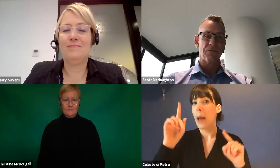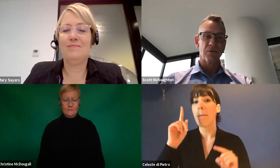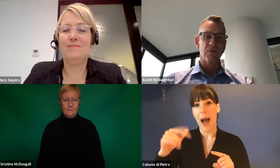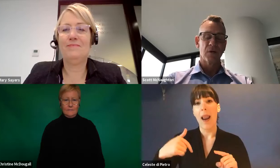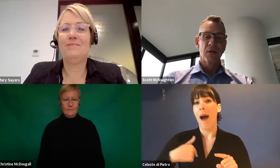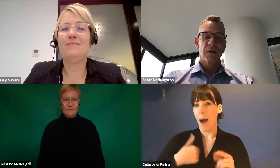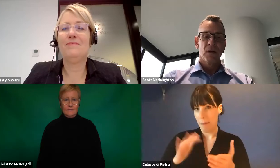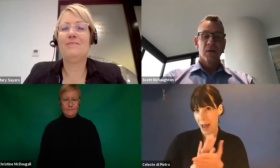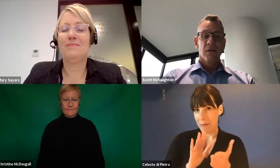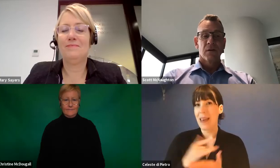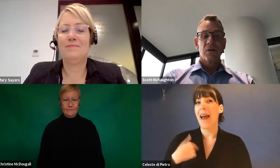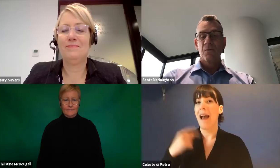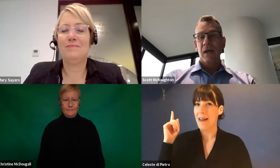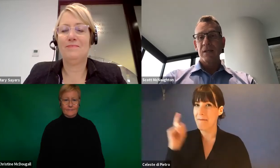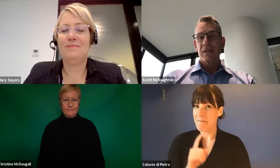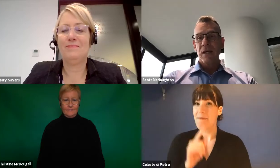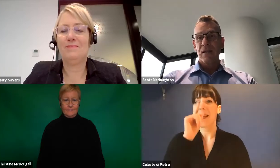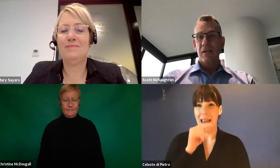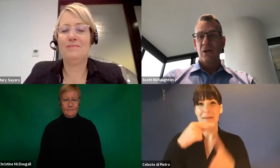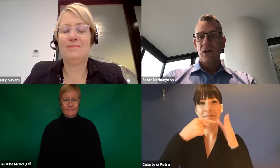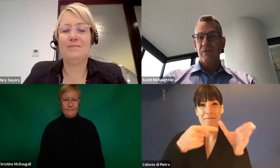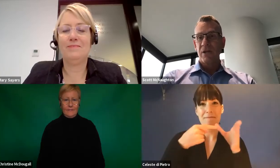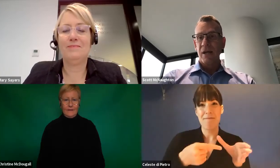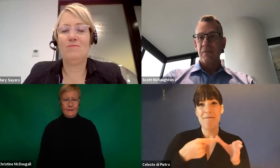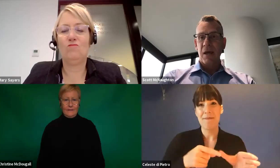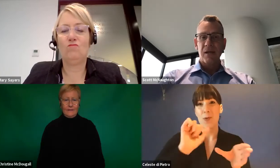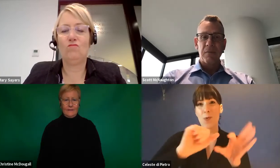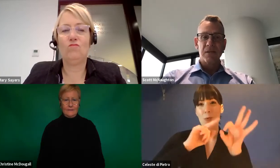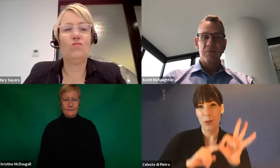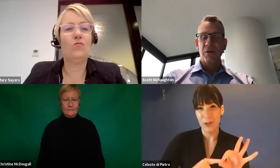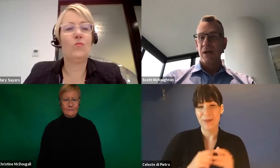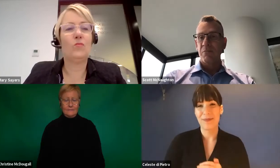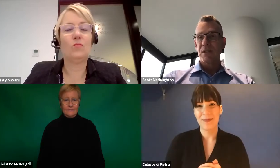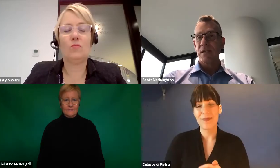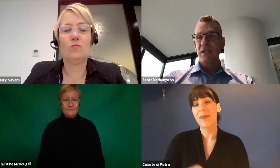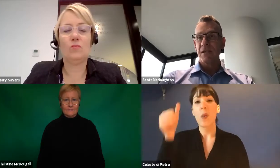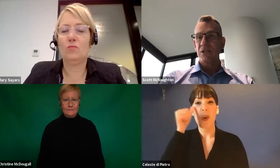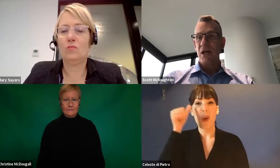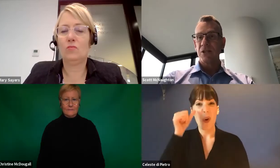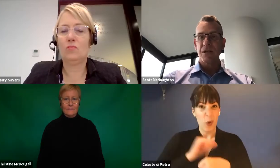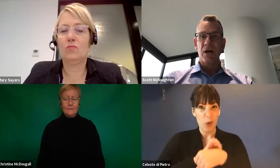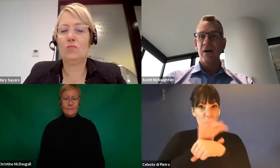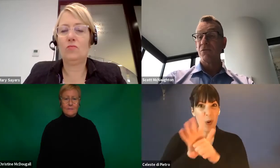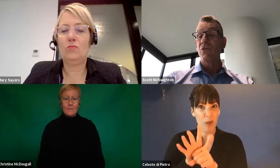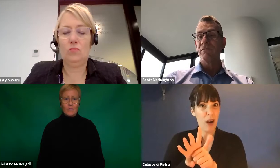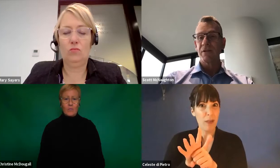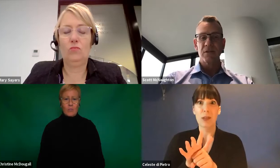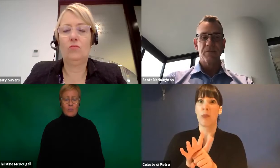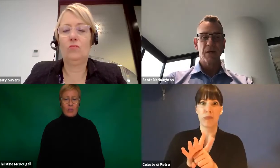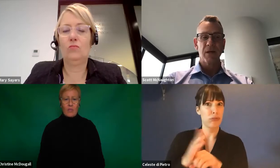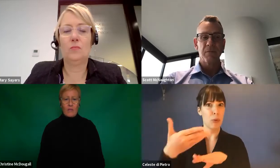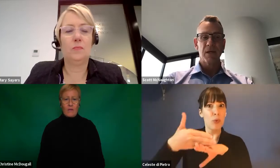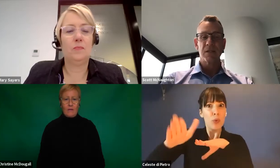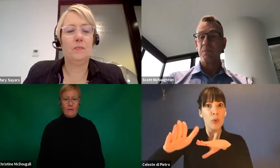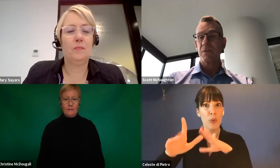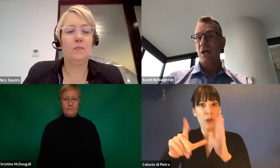we can get through. But certainly, we understand that the COVID-19 pandemic is a pretty unprecedented and challenging time for all of us.